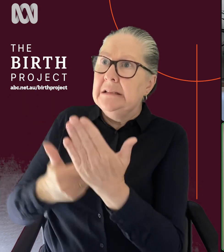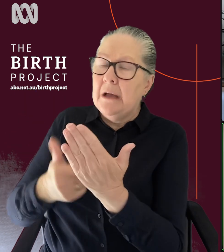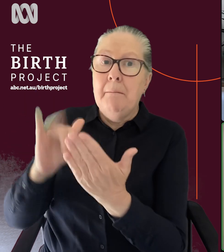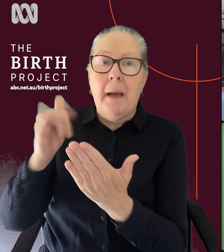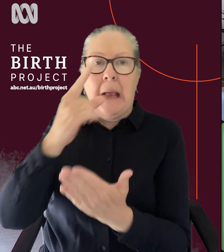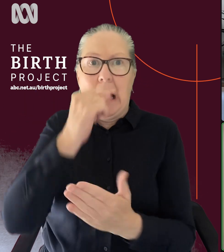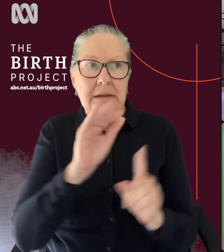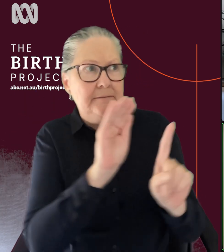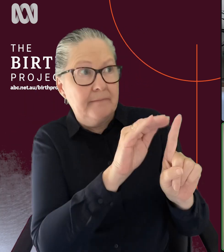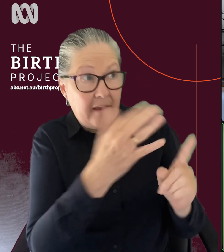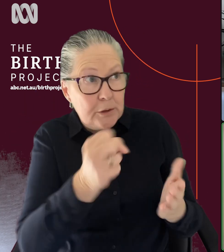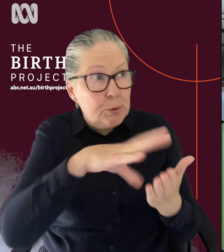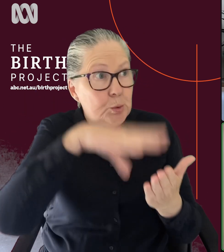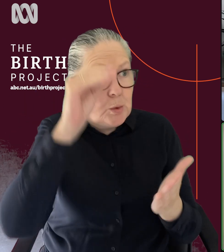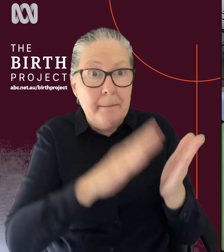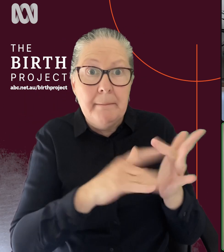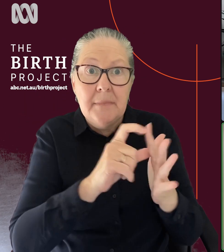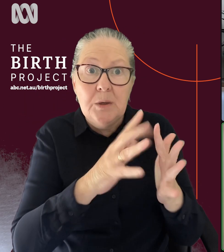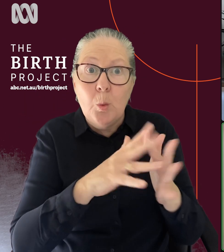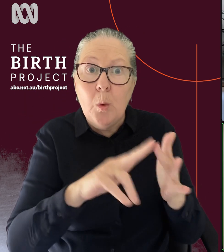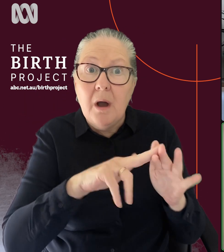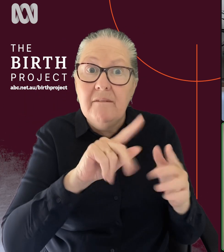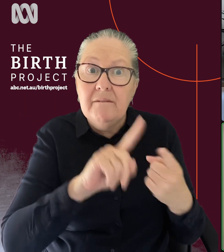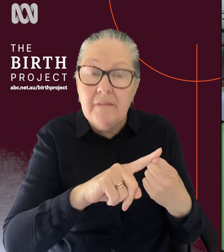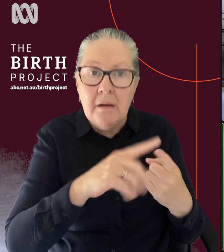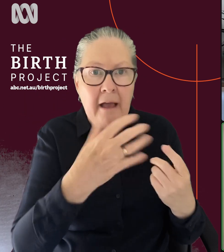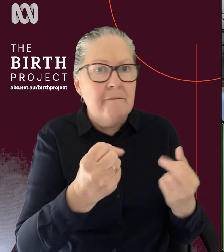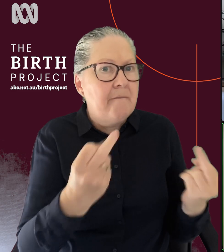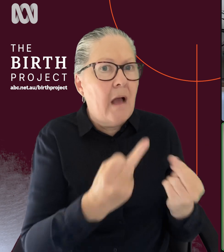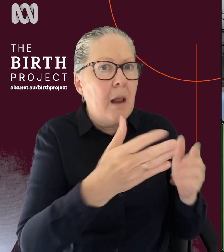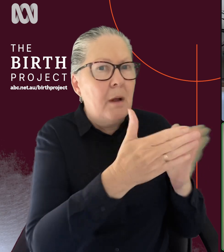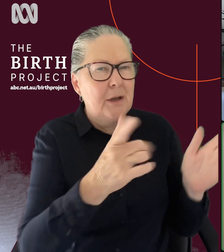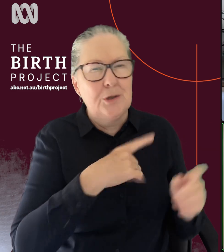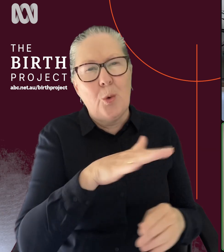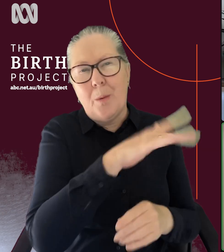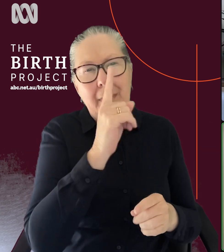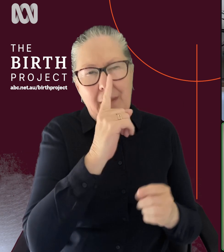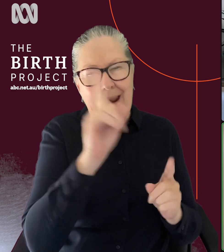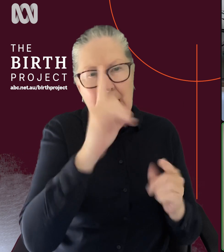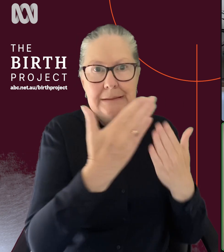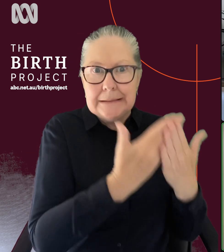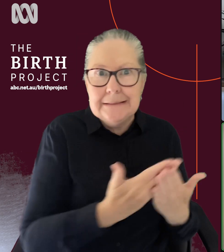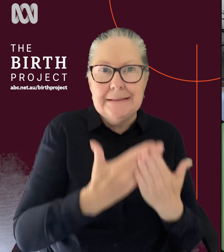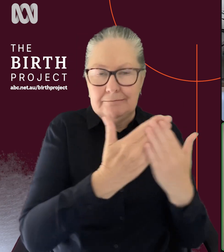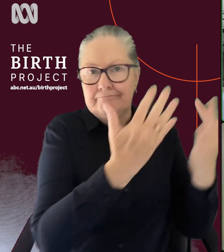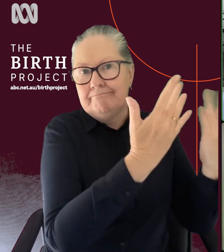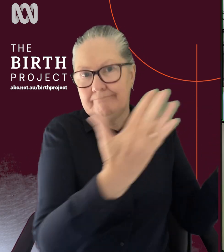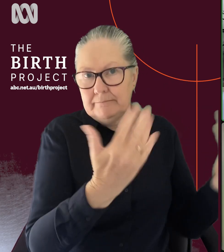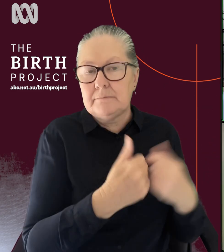is to have a student midwife. And they tend to be available right across the board because people are always studying midwifery. And you did mention the